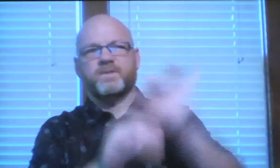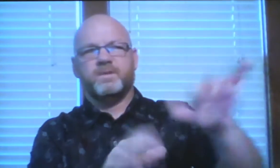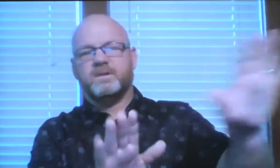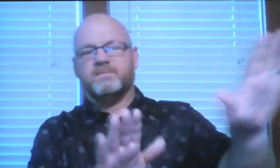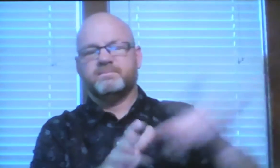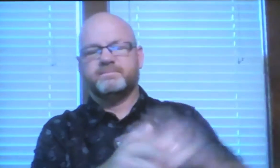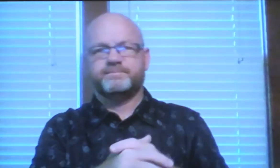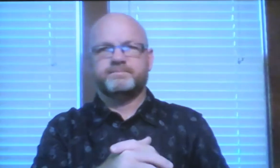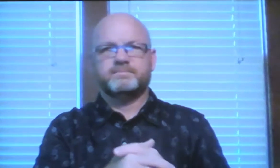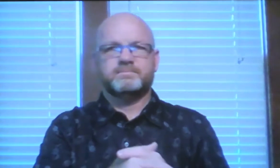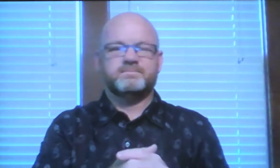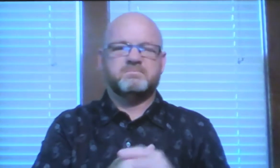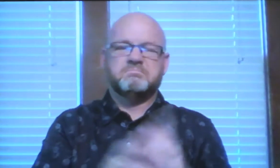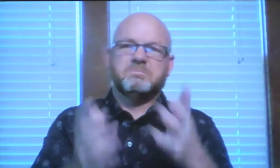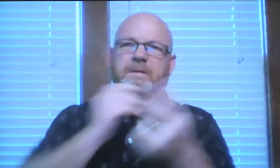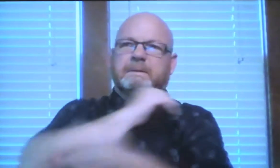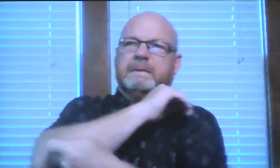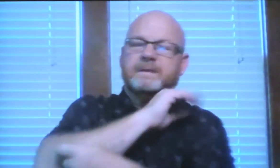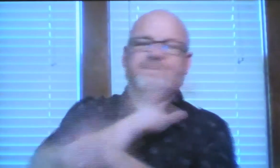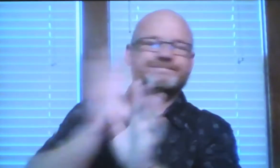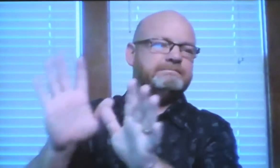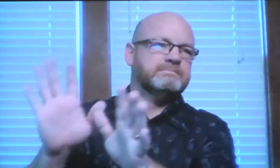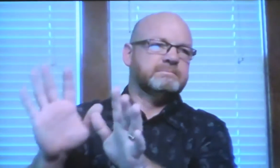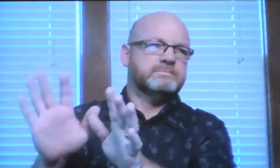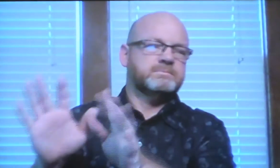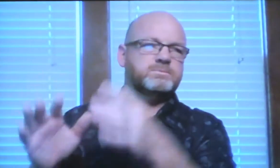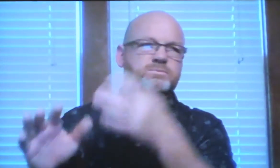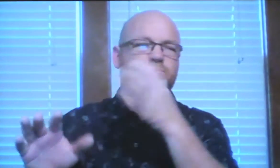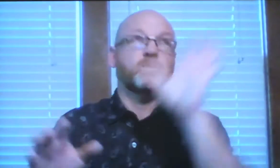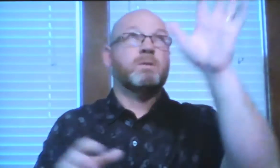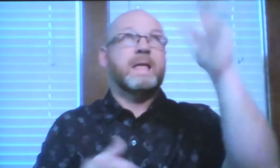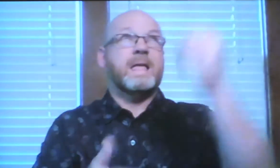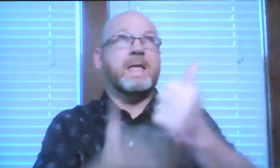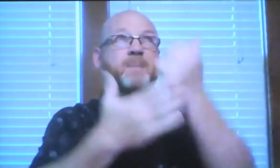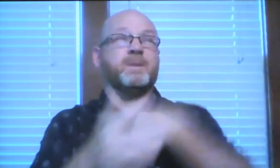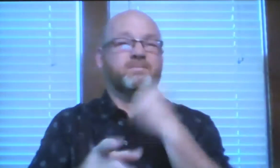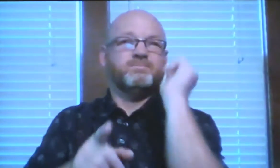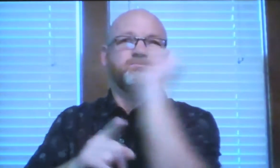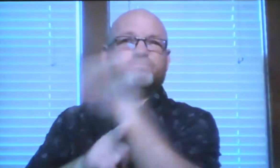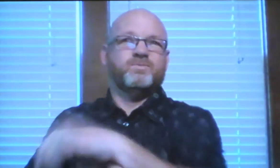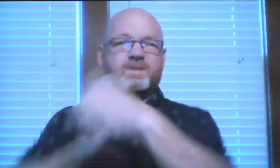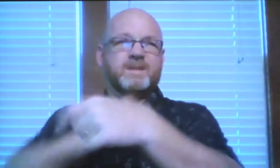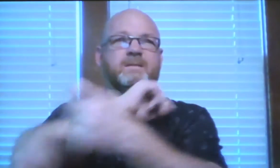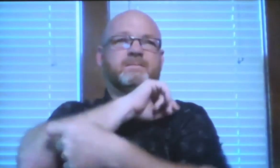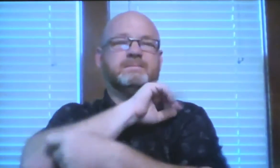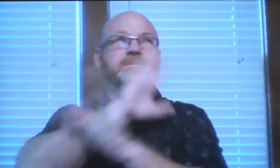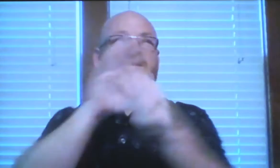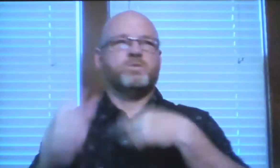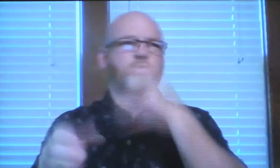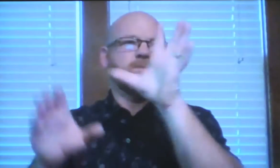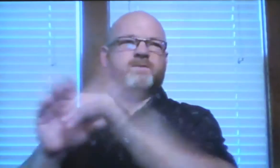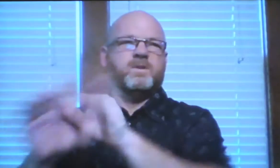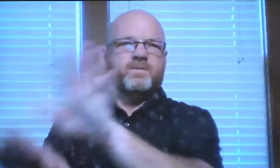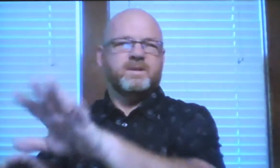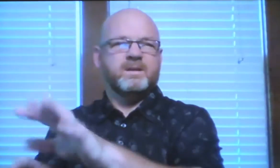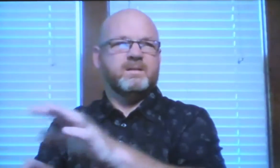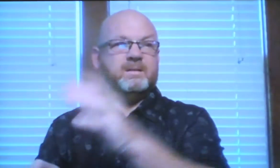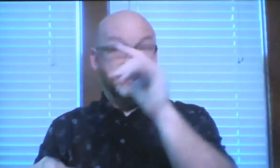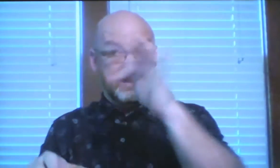demonize we I don't want to get involved in certain things that I'll get away from temptation and that I'll ask God